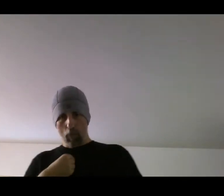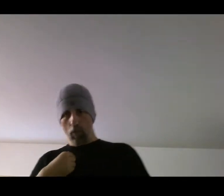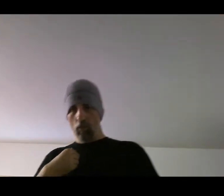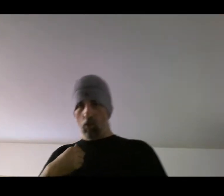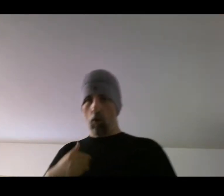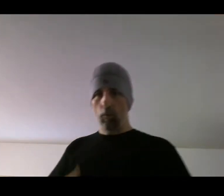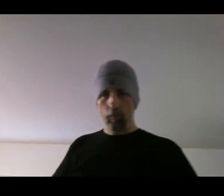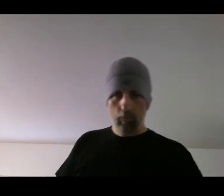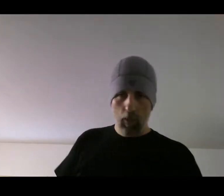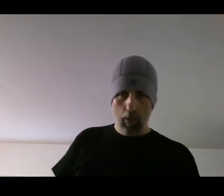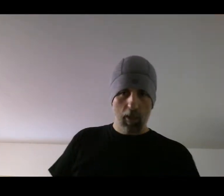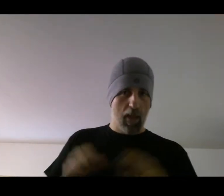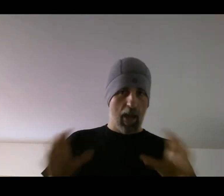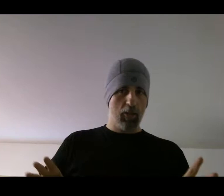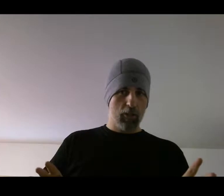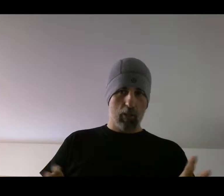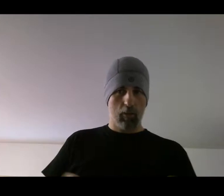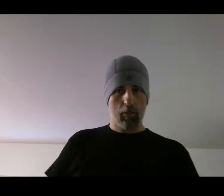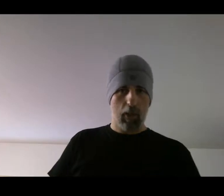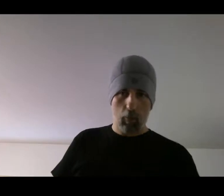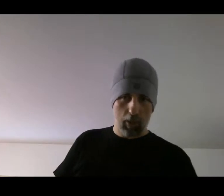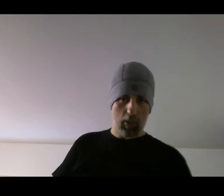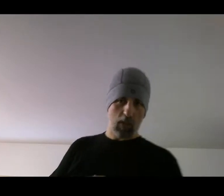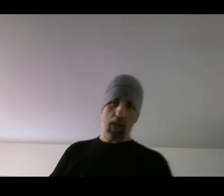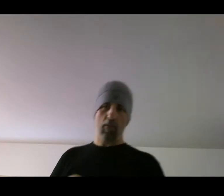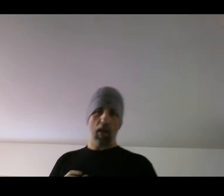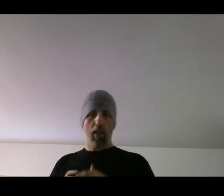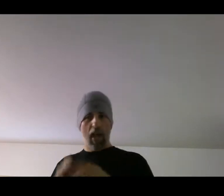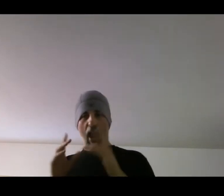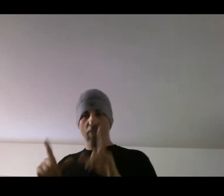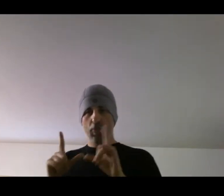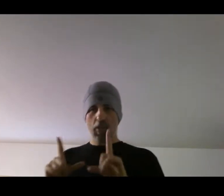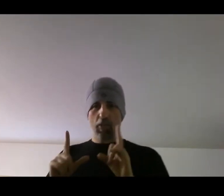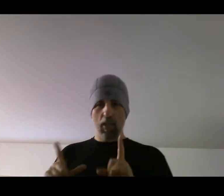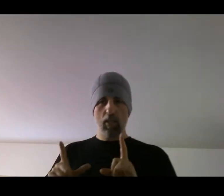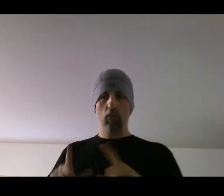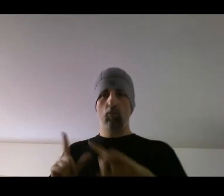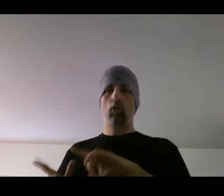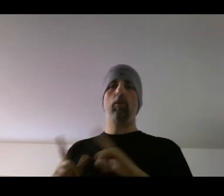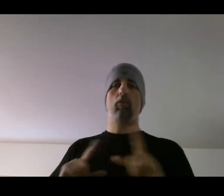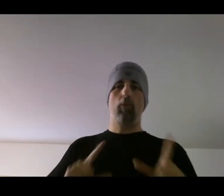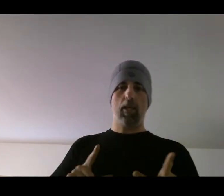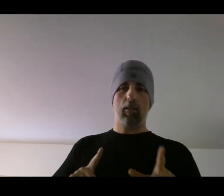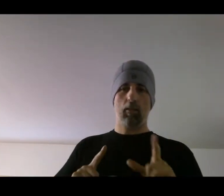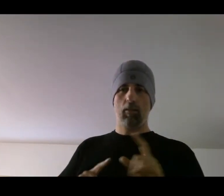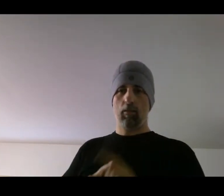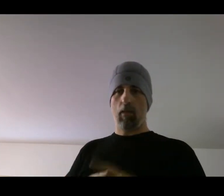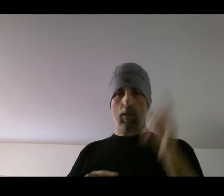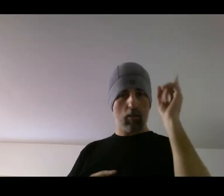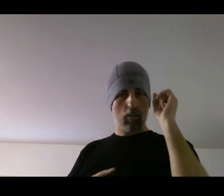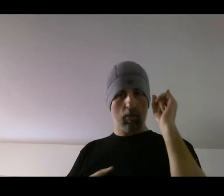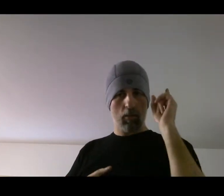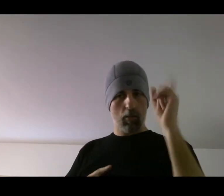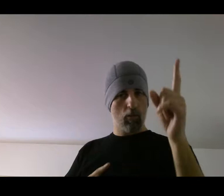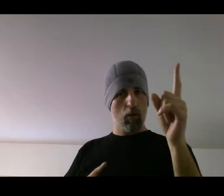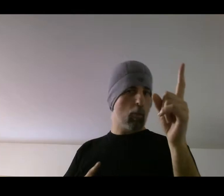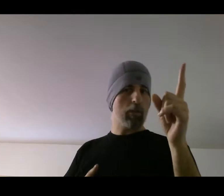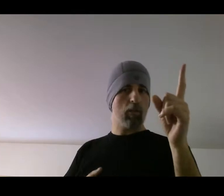So energy. We're going to say that everything you do in the ring takes point of